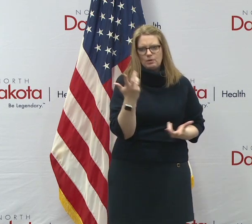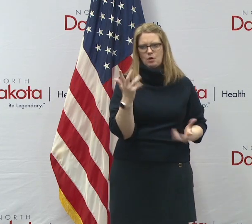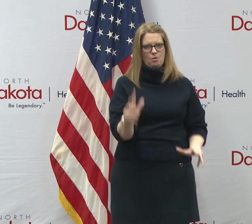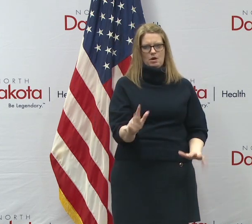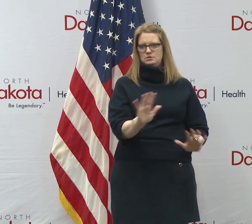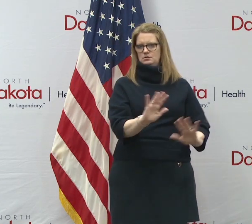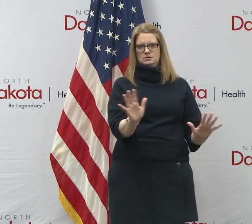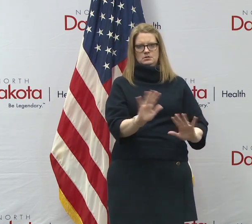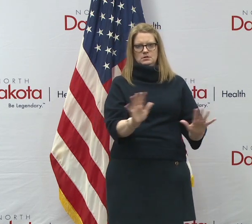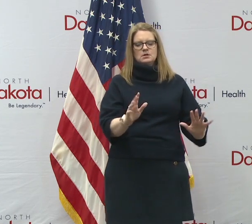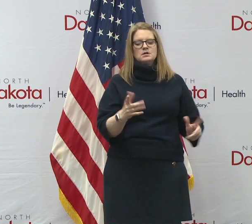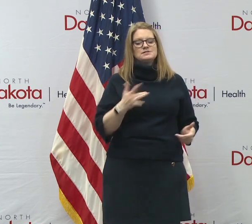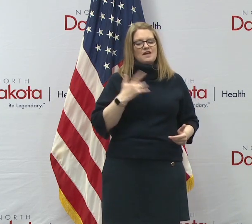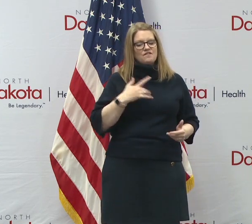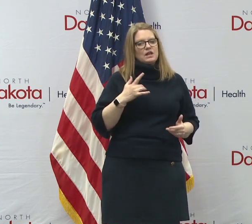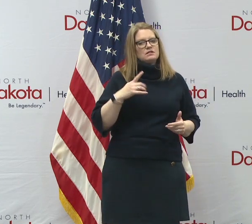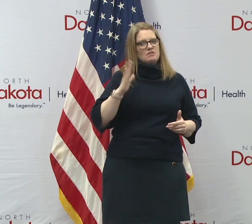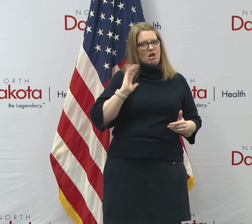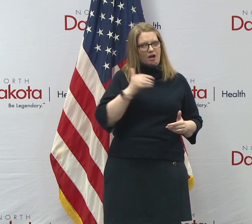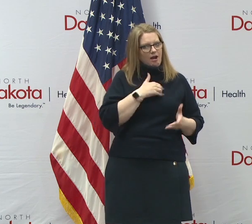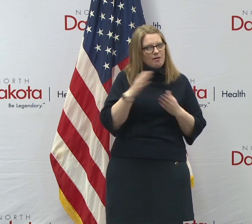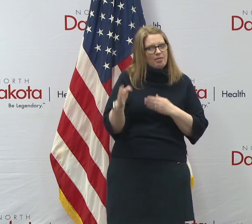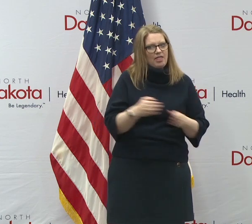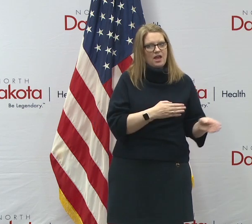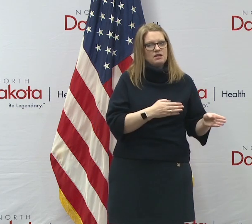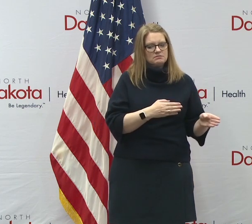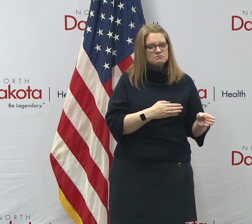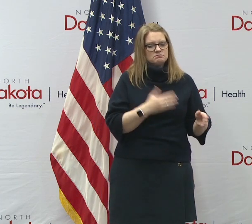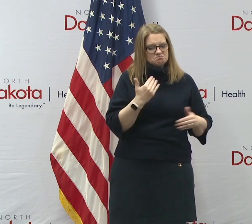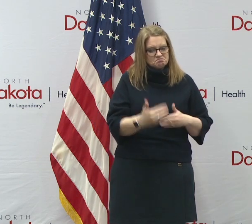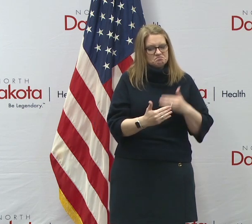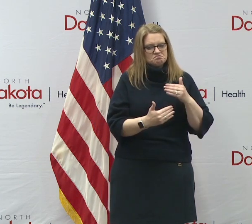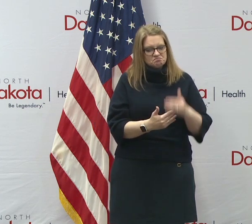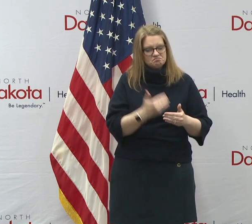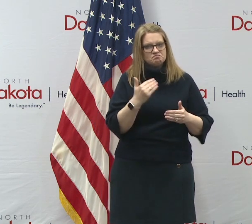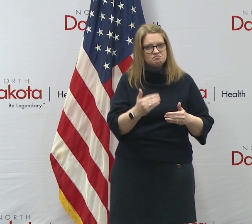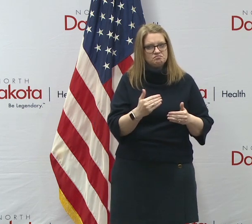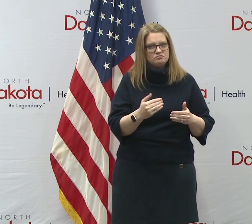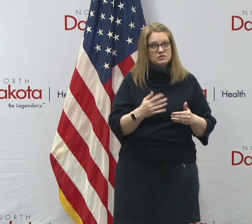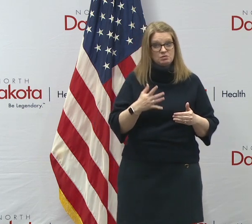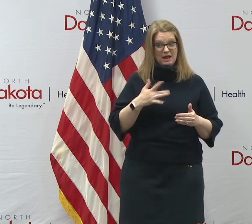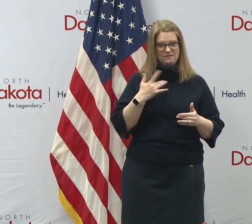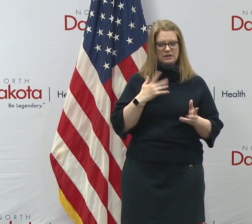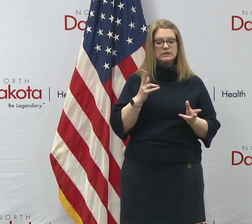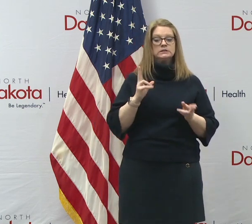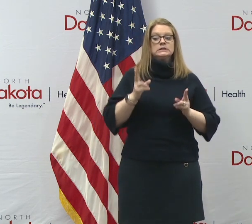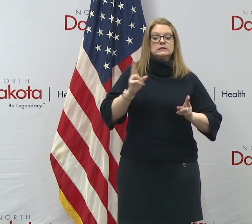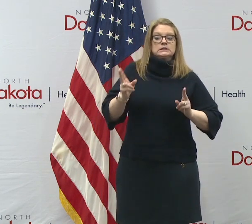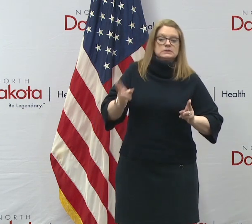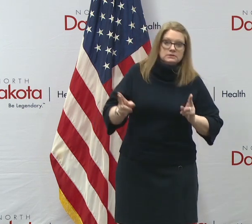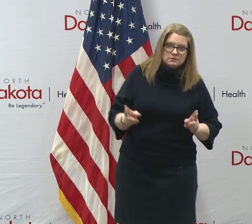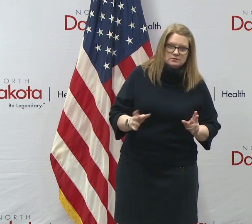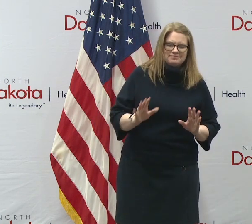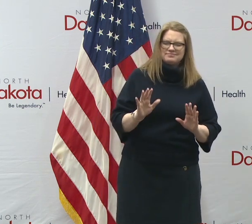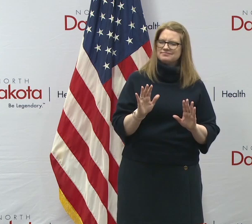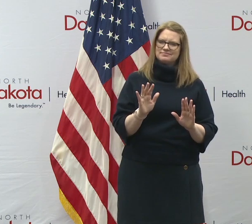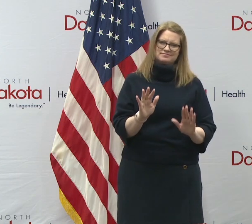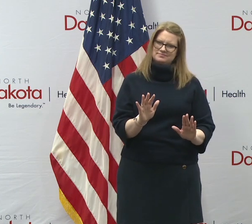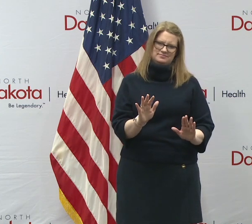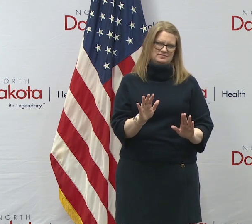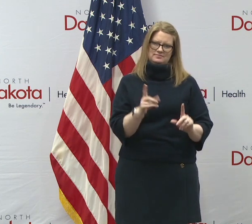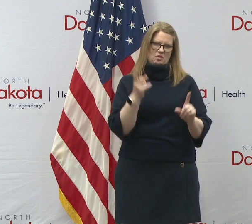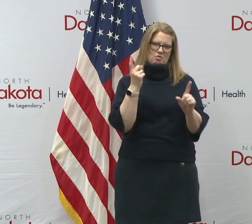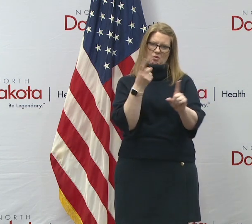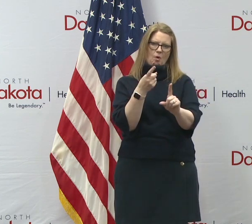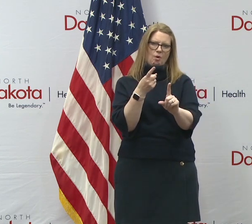I, I feel like we're on the right path. I don't feel the sense of urgency about, uh, releasing one model because that's not even the goal. The goal